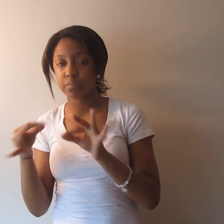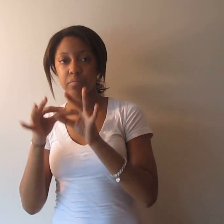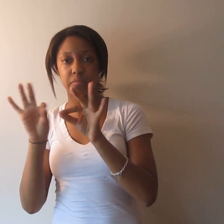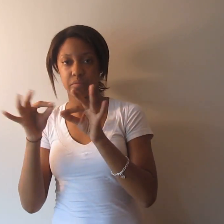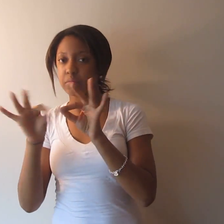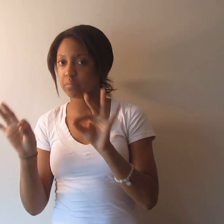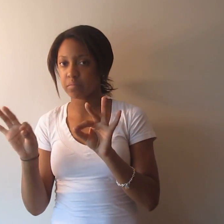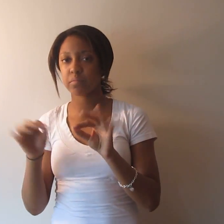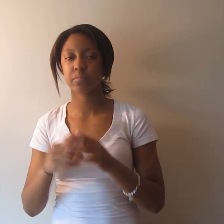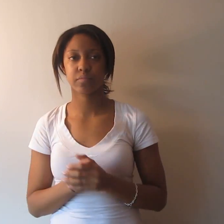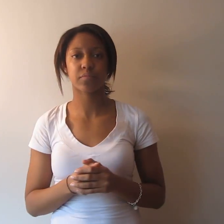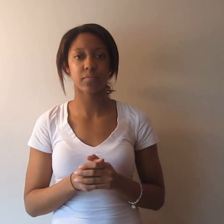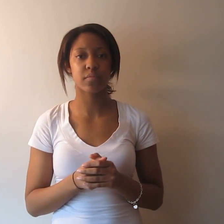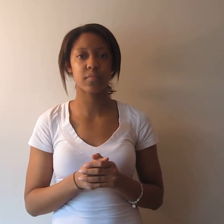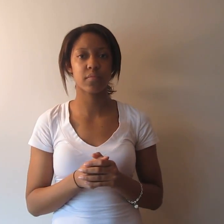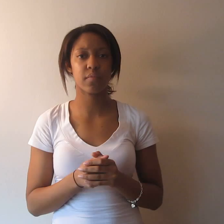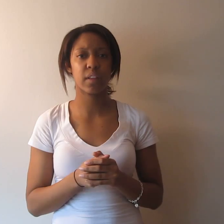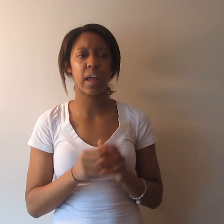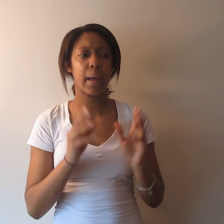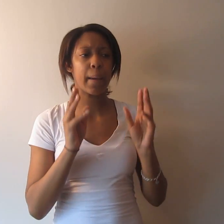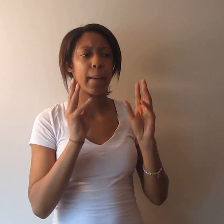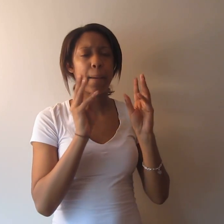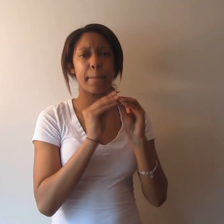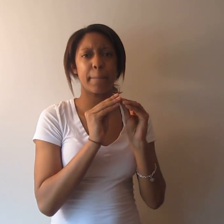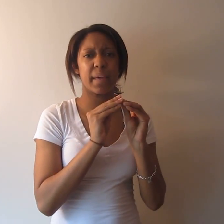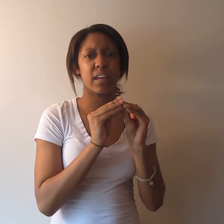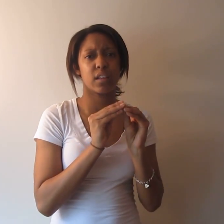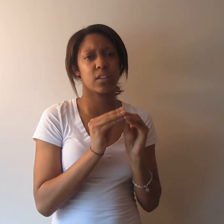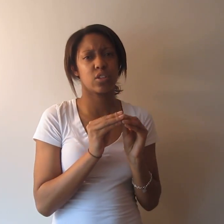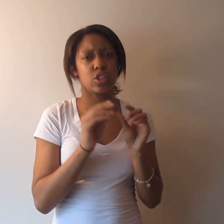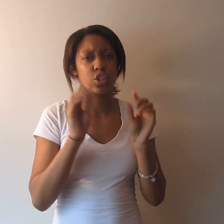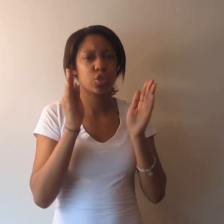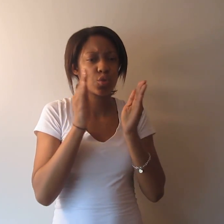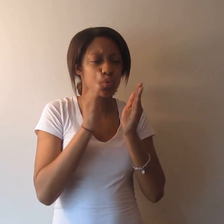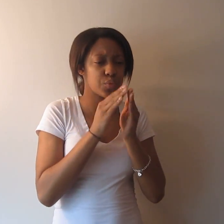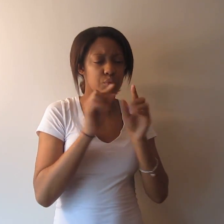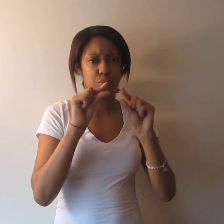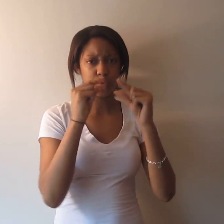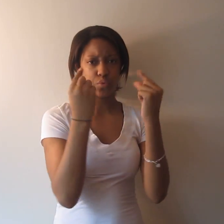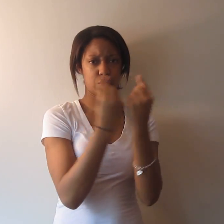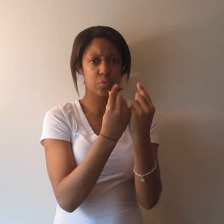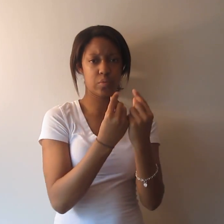Meet in small groups and sit at a round table to facilitate liberating.